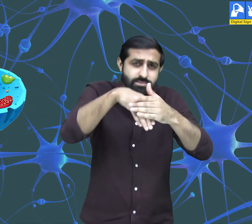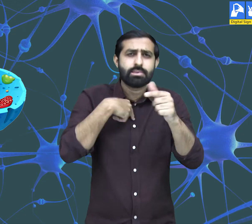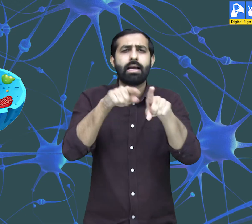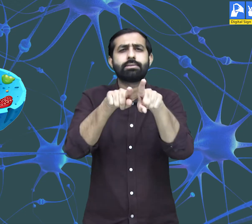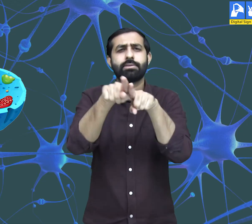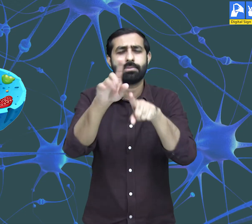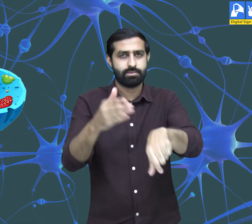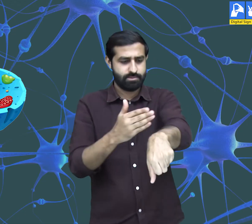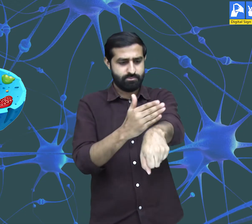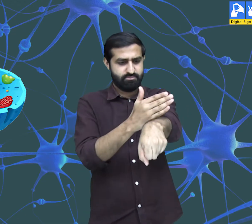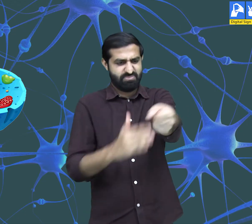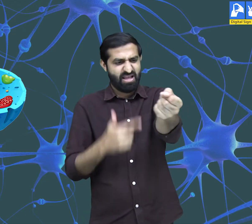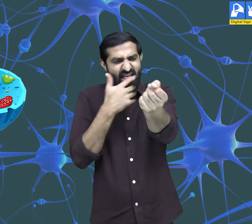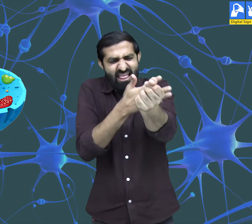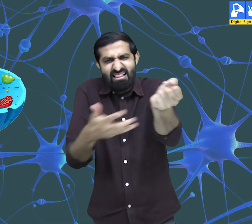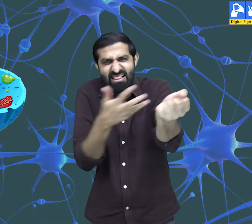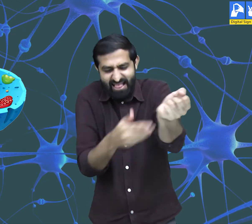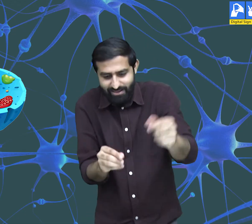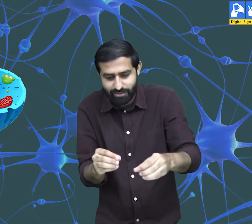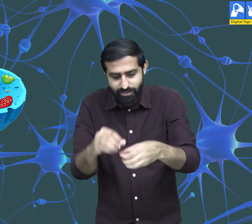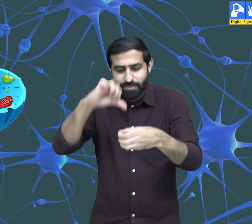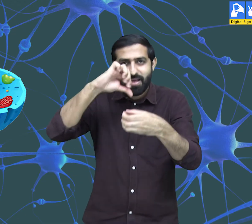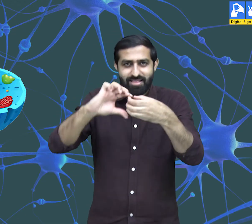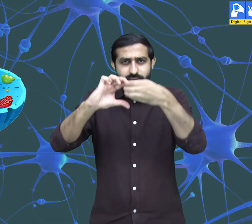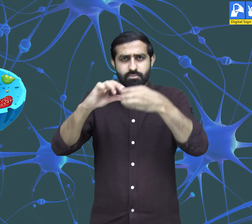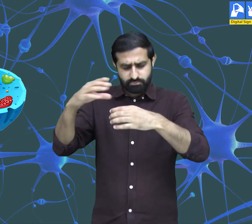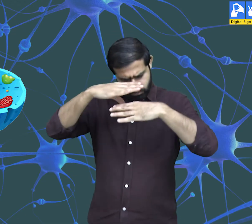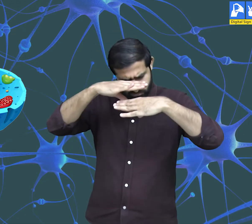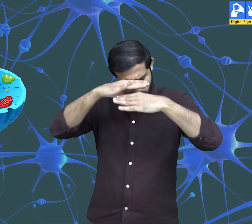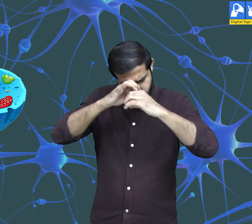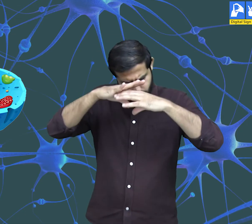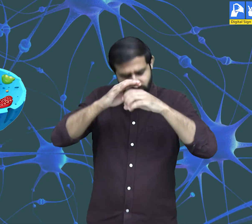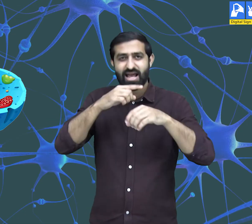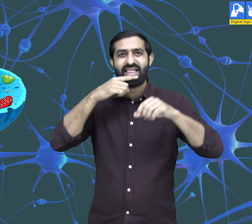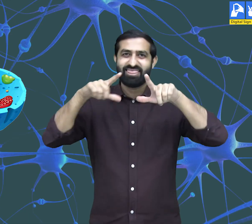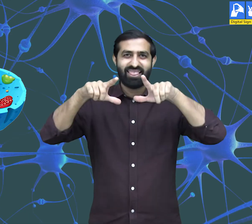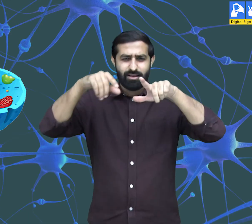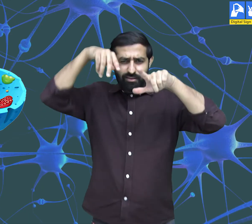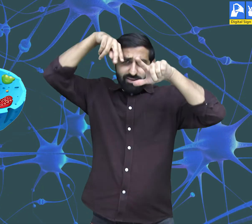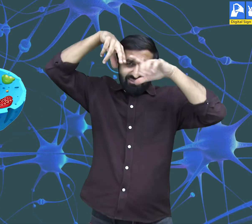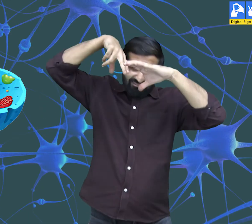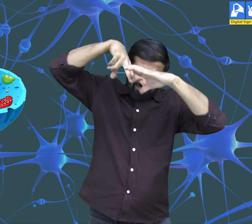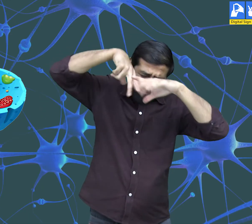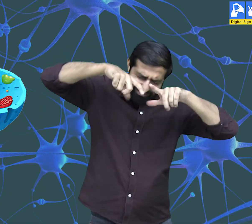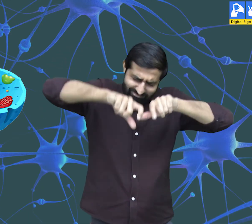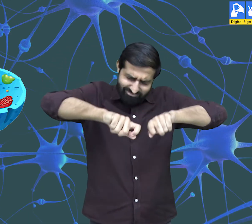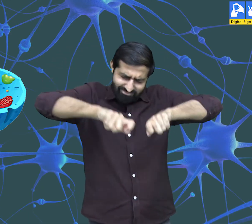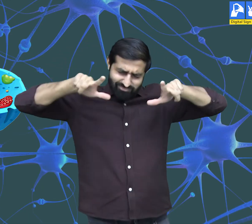Like blood in our body is actually a tissue which is made up of